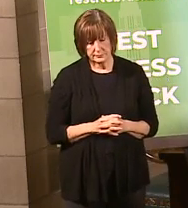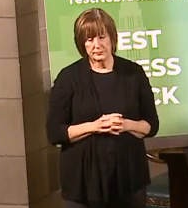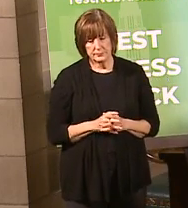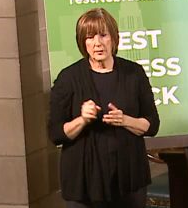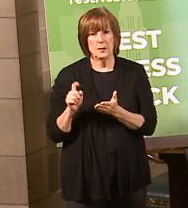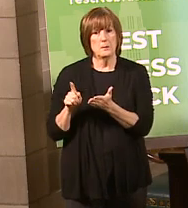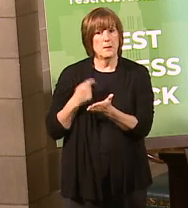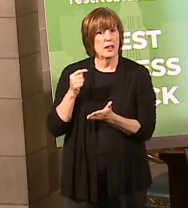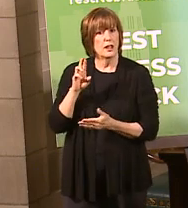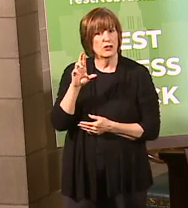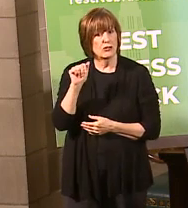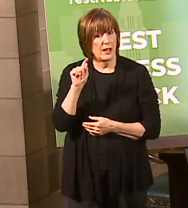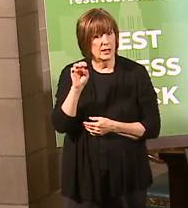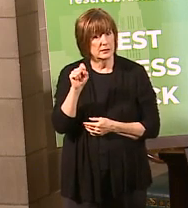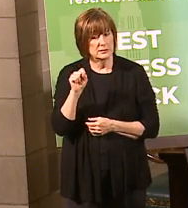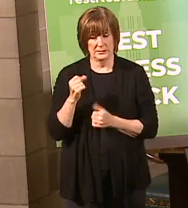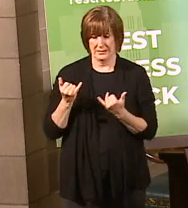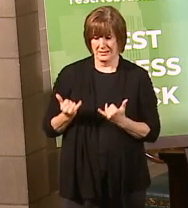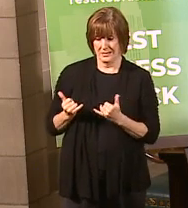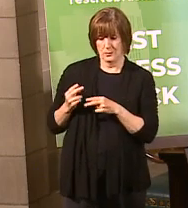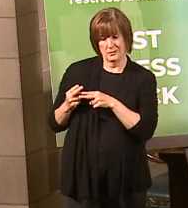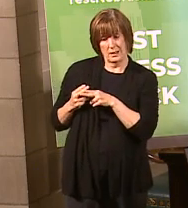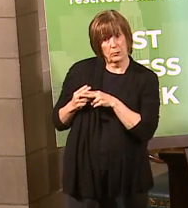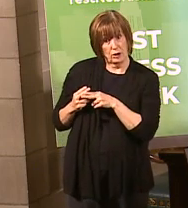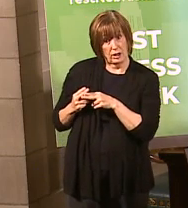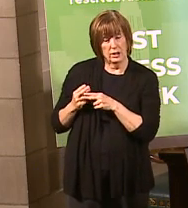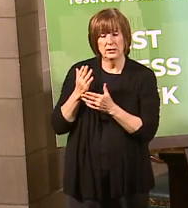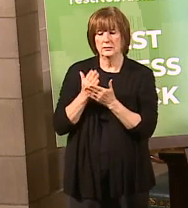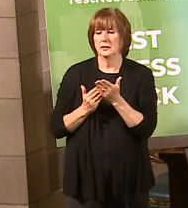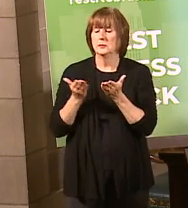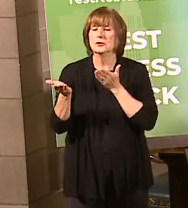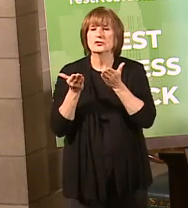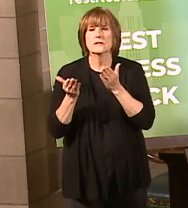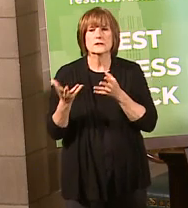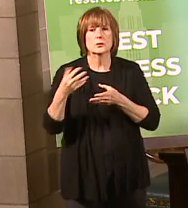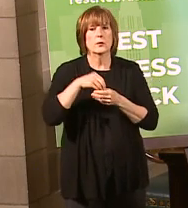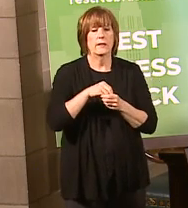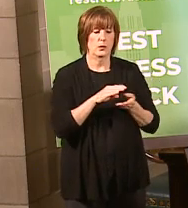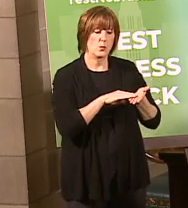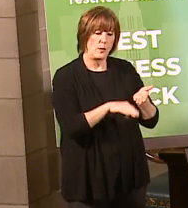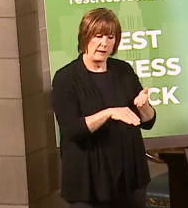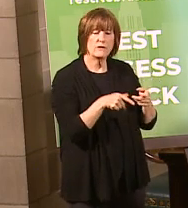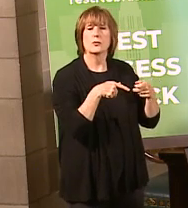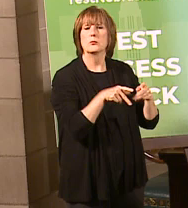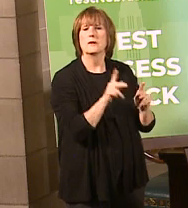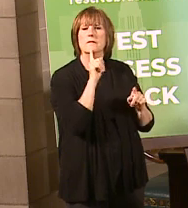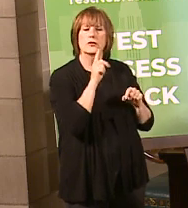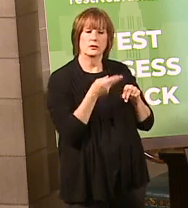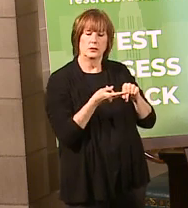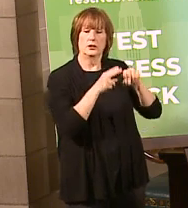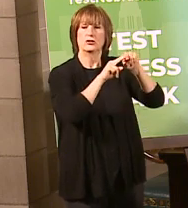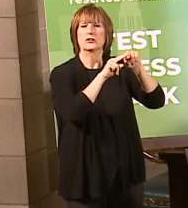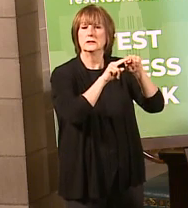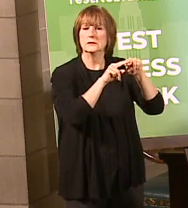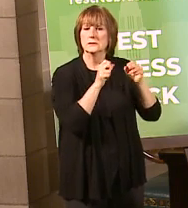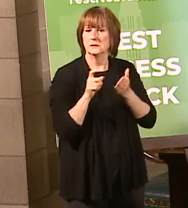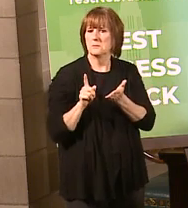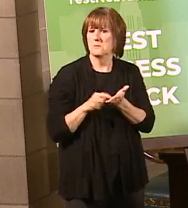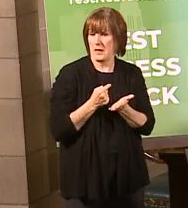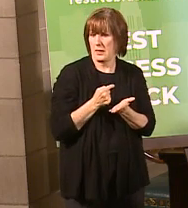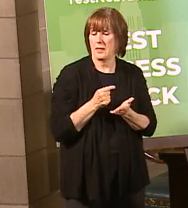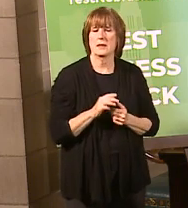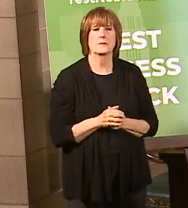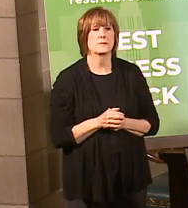Payment rates, again, temporarily, there are some of the services within our waiver do allow for an increased payment